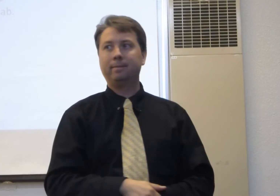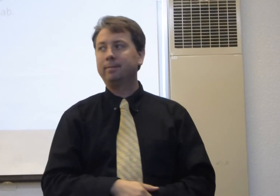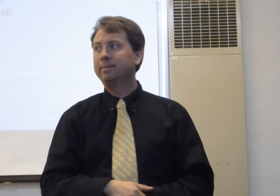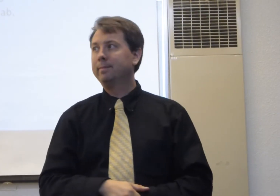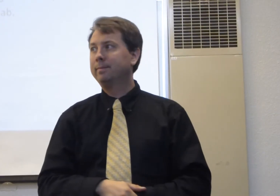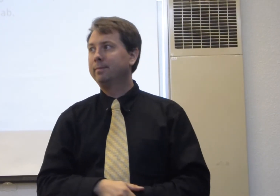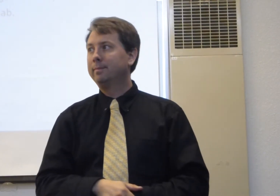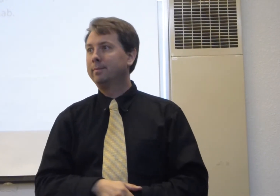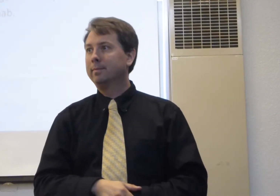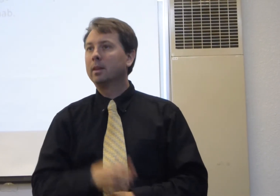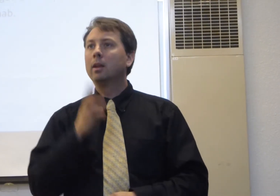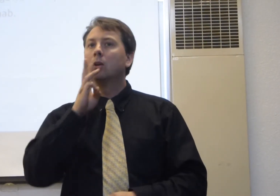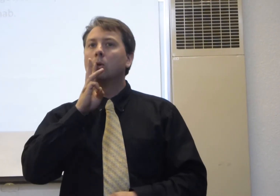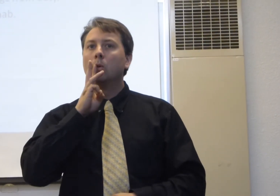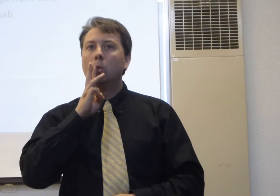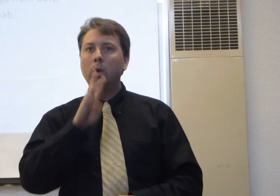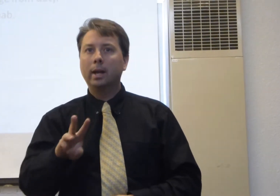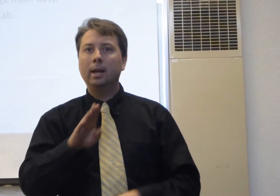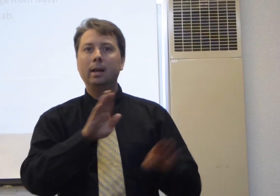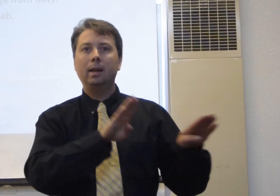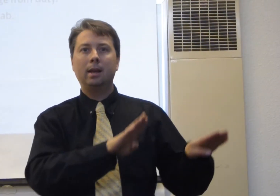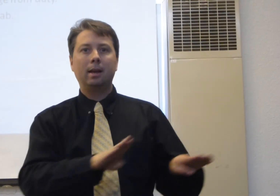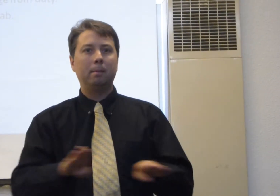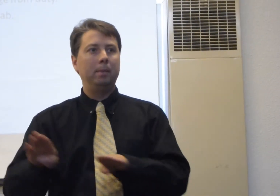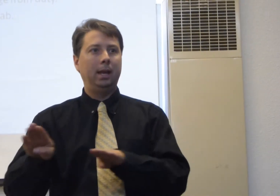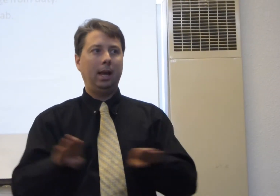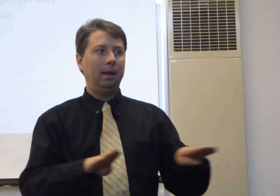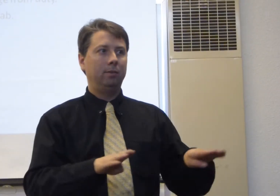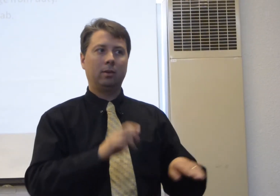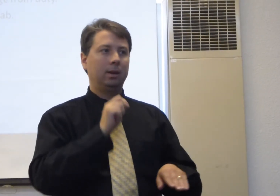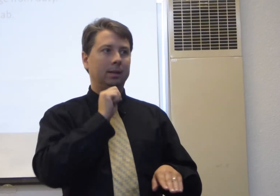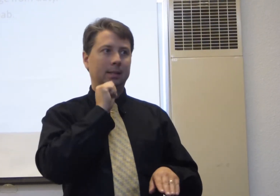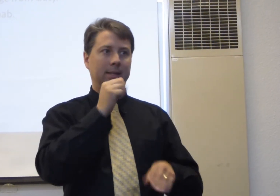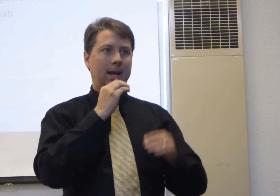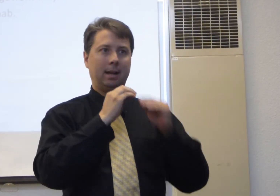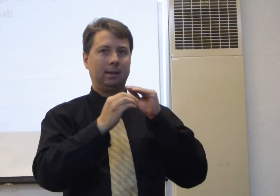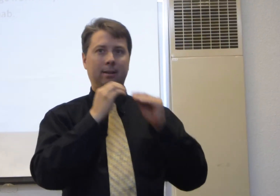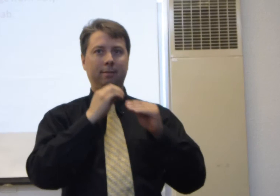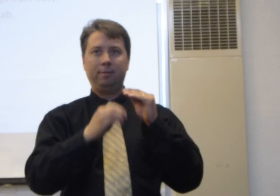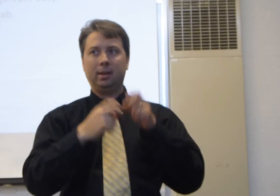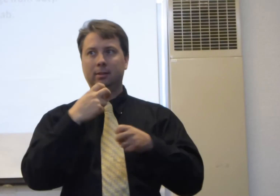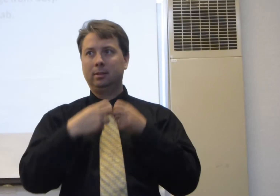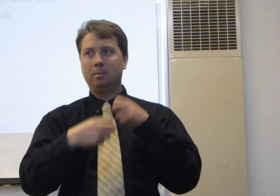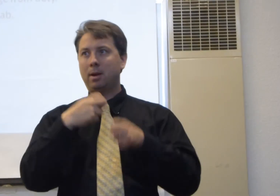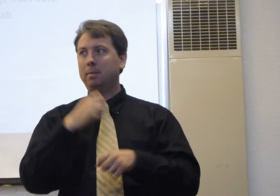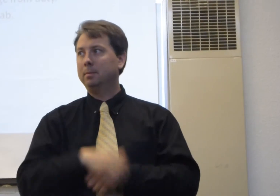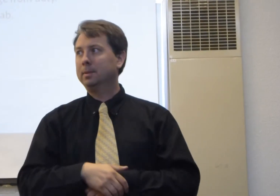We can't be the same for the king.